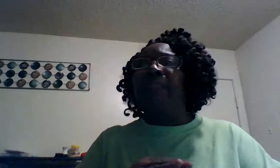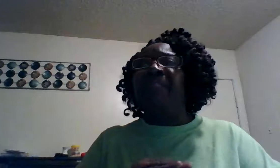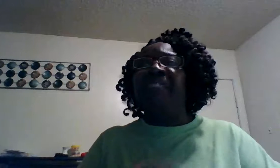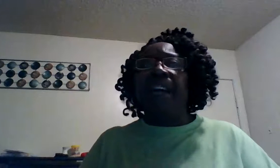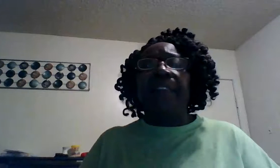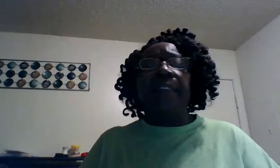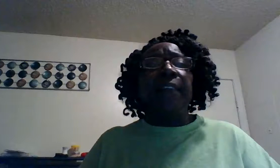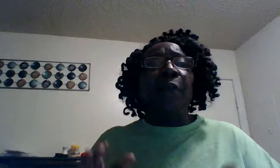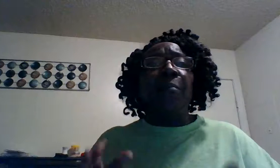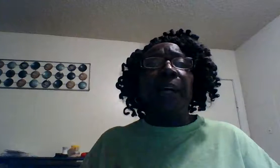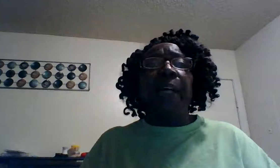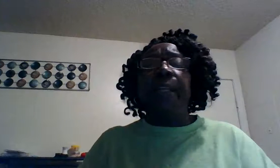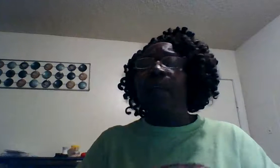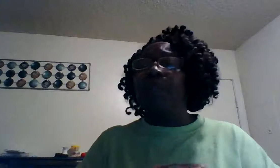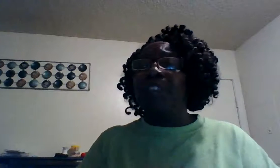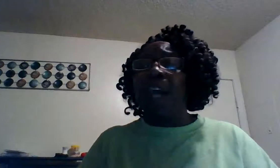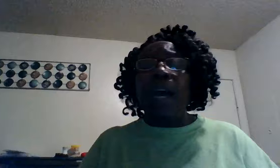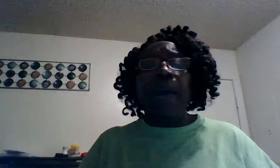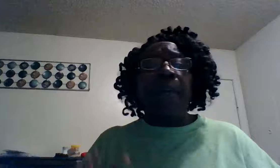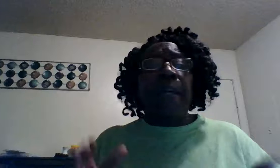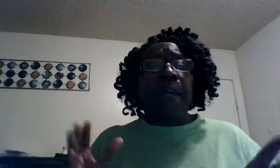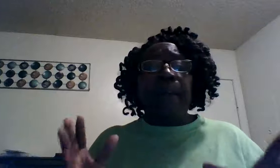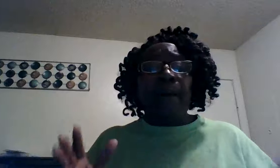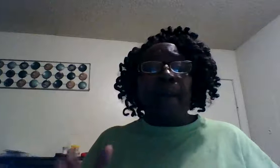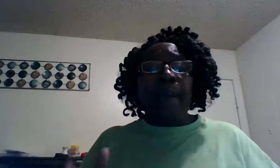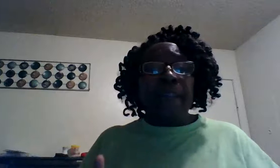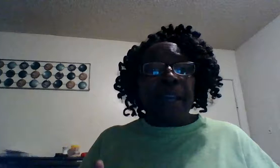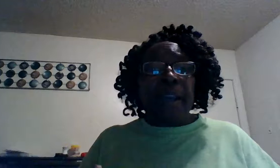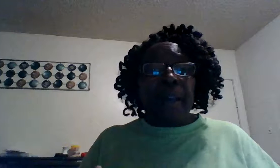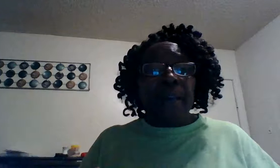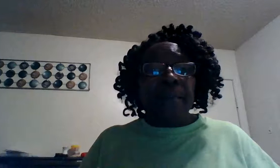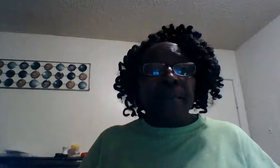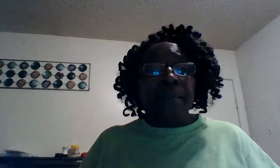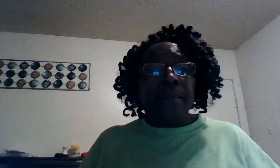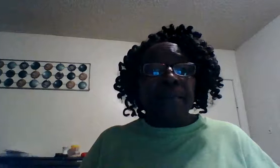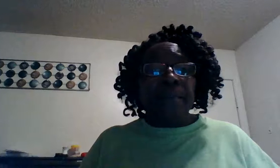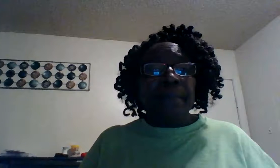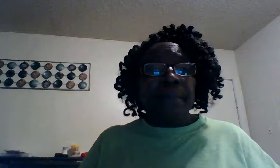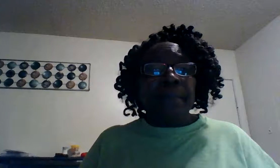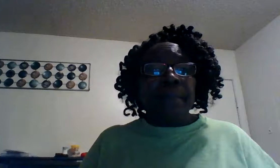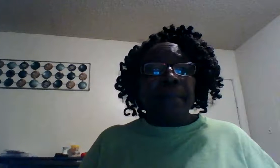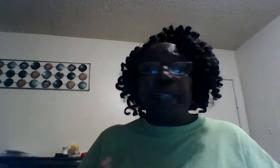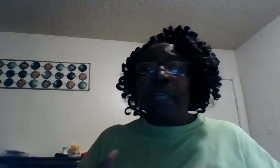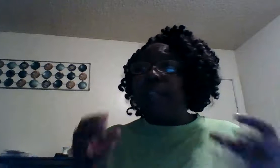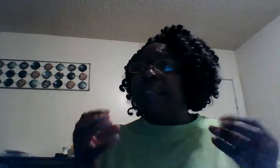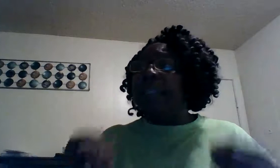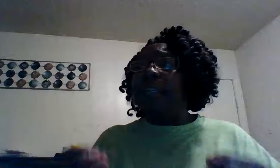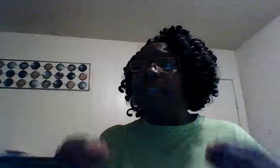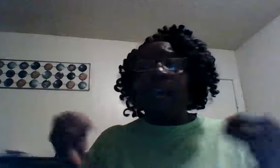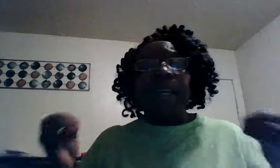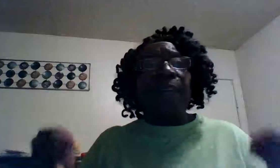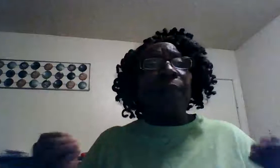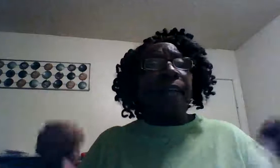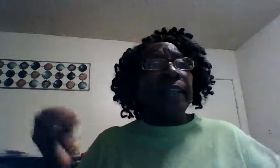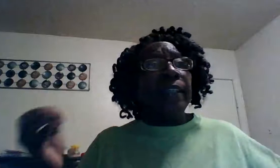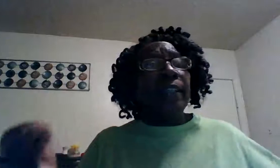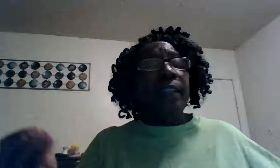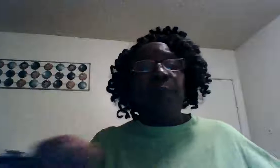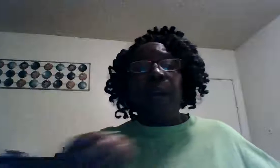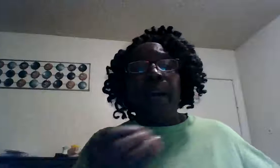nothing no money no job and don't have enough but I see God know we got to look around